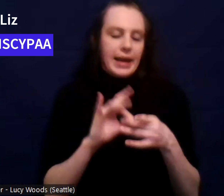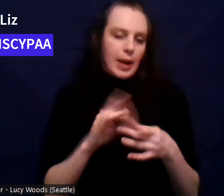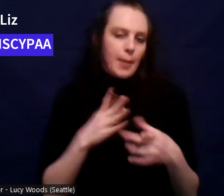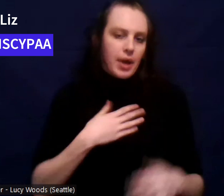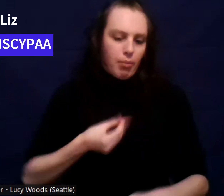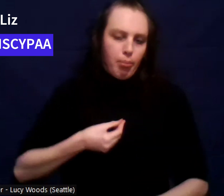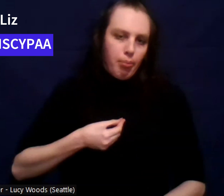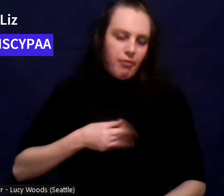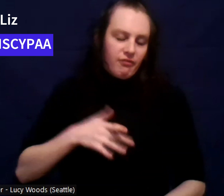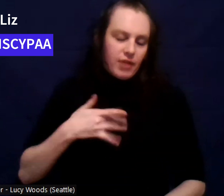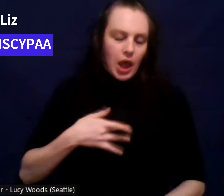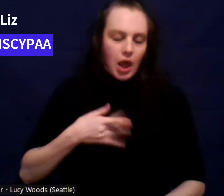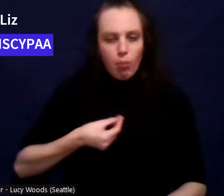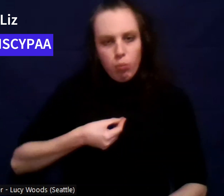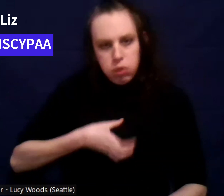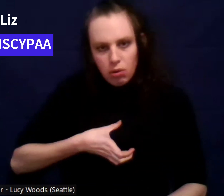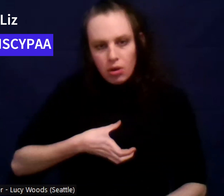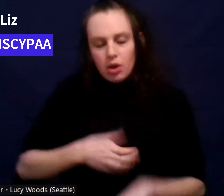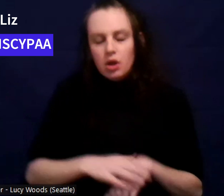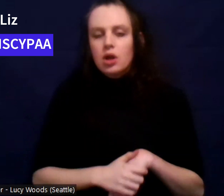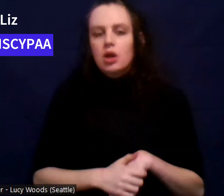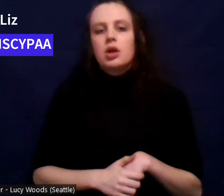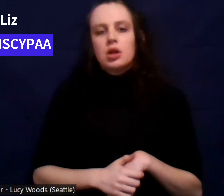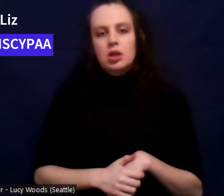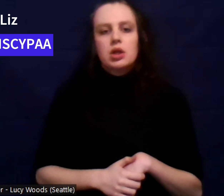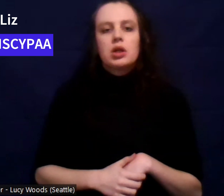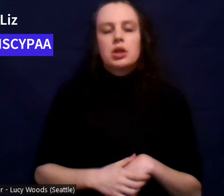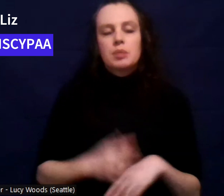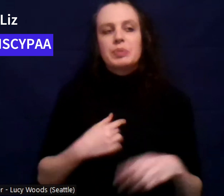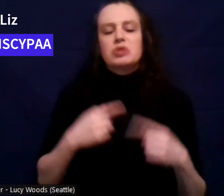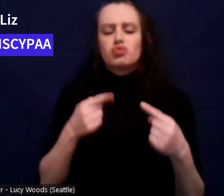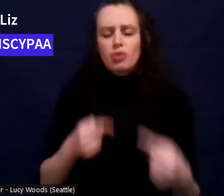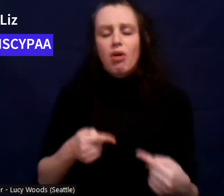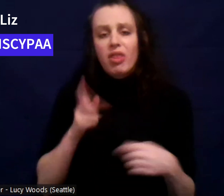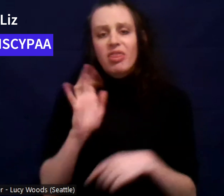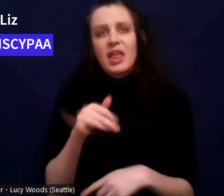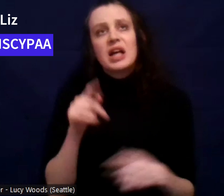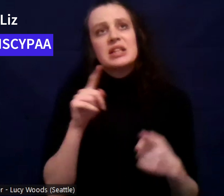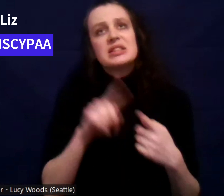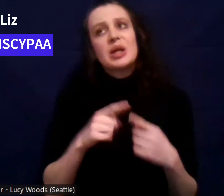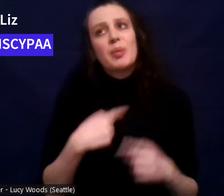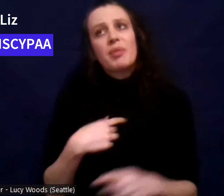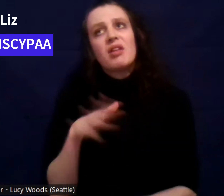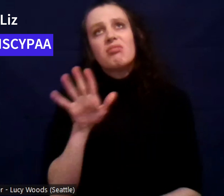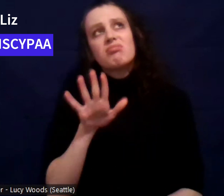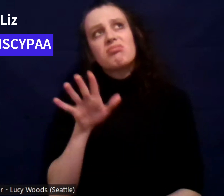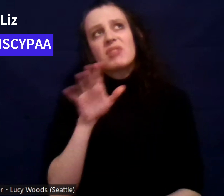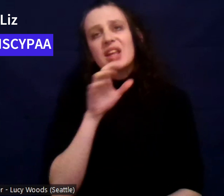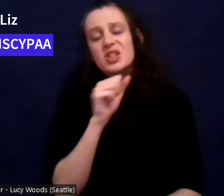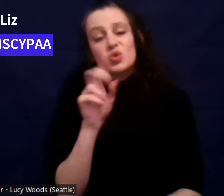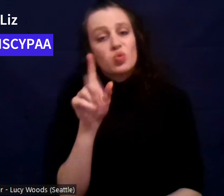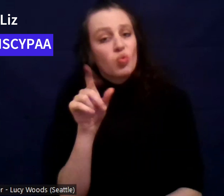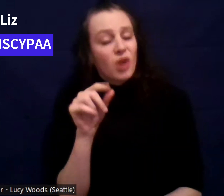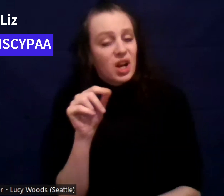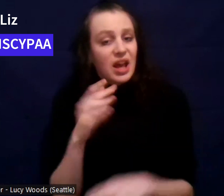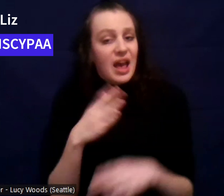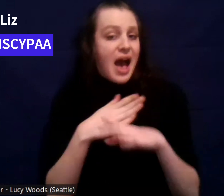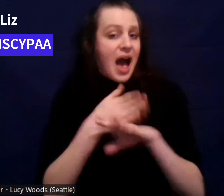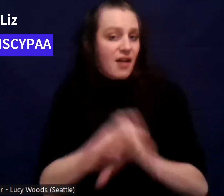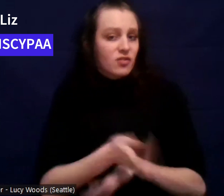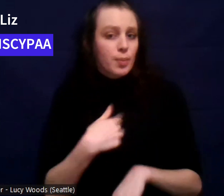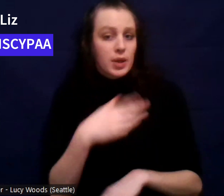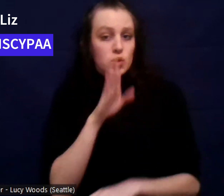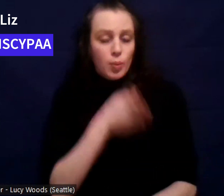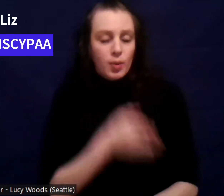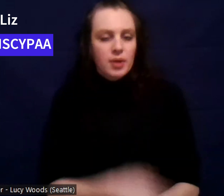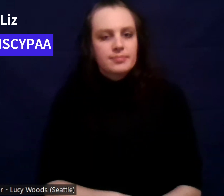struggled with till, I guess I was like 20 after I got sober. Um, but won't